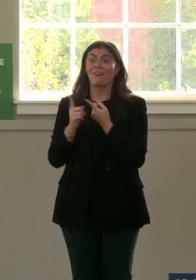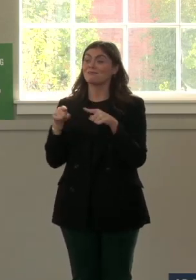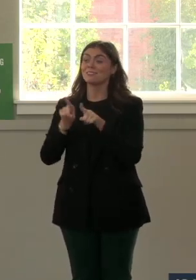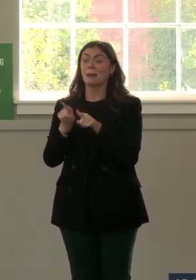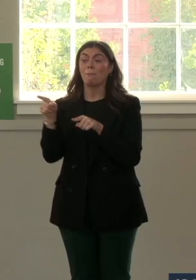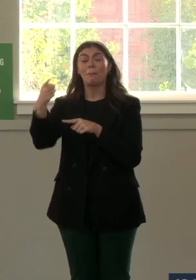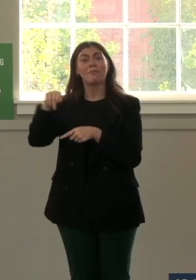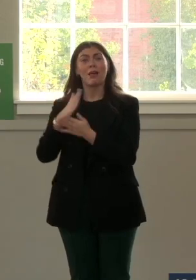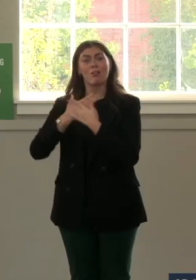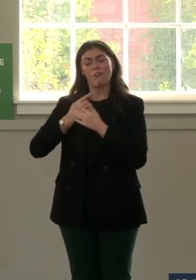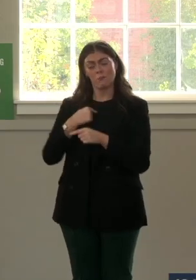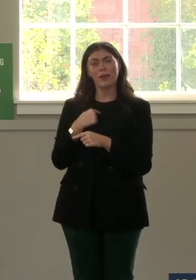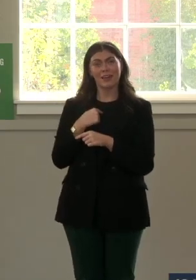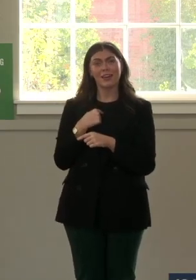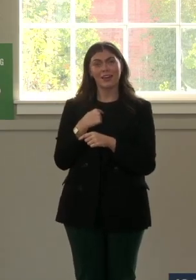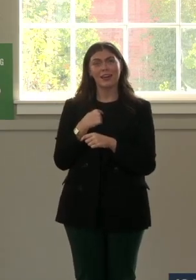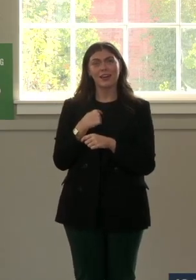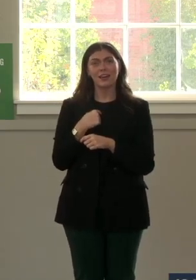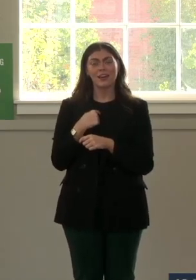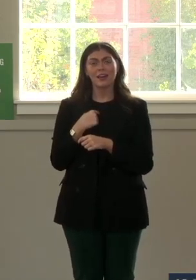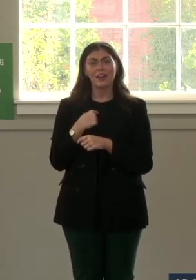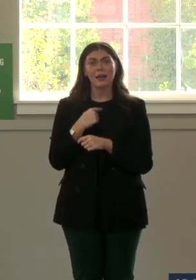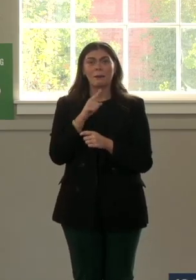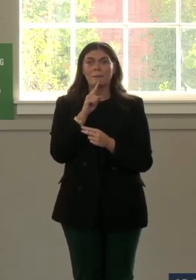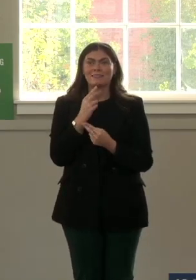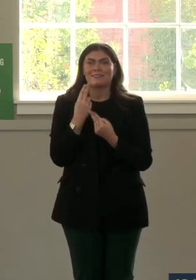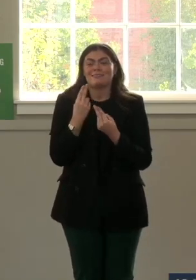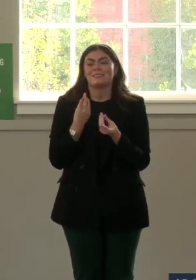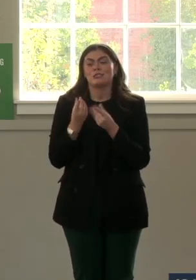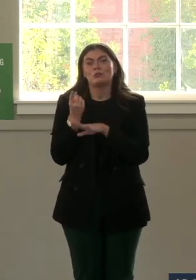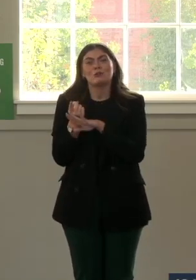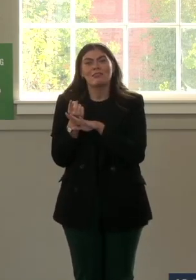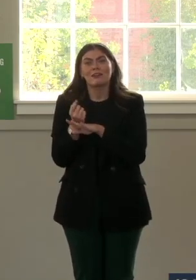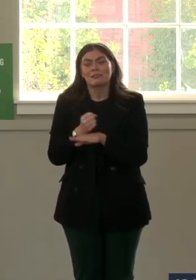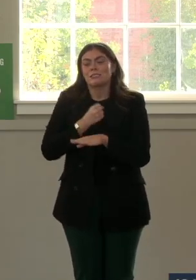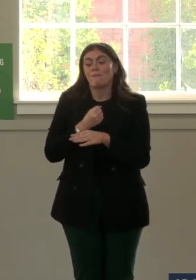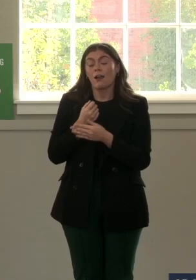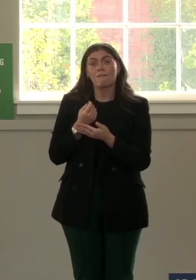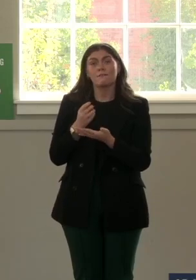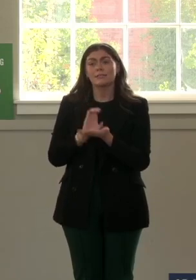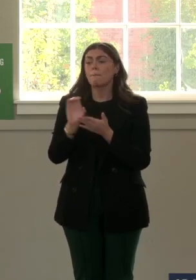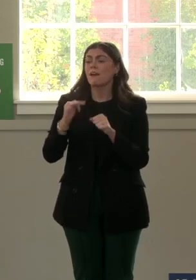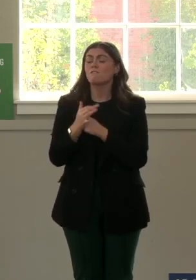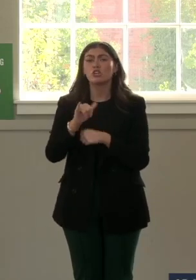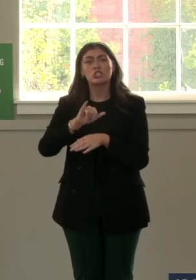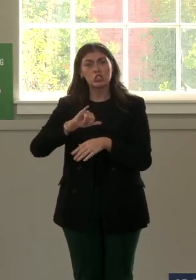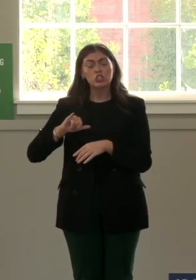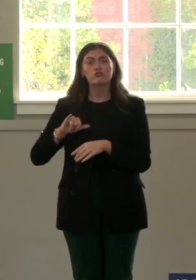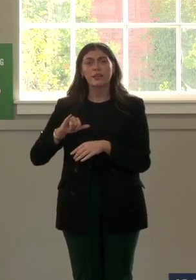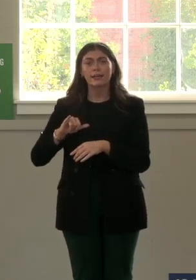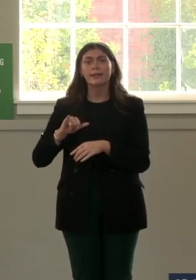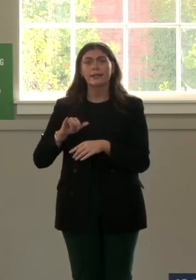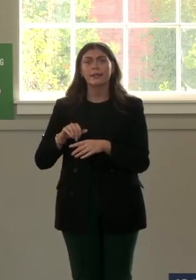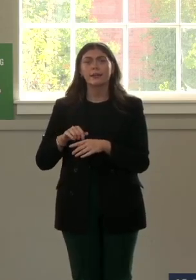But I had to do stay extra. Just to survive. To pay for my surgeries. That led to alcoholism.